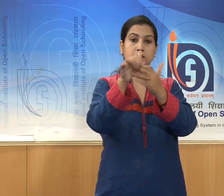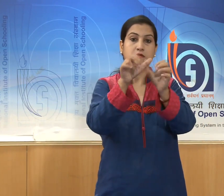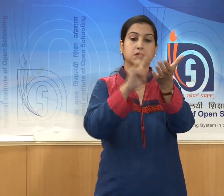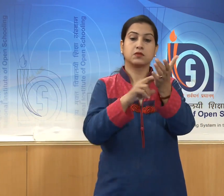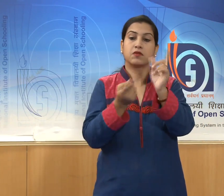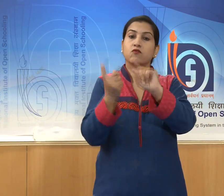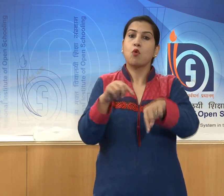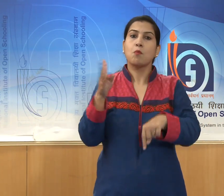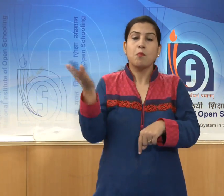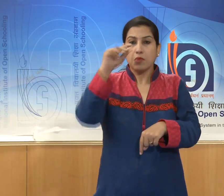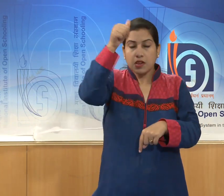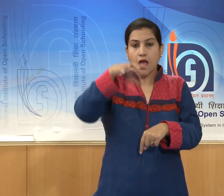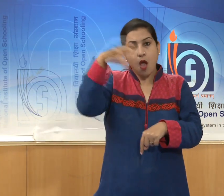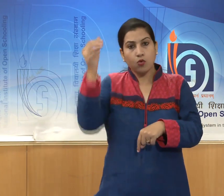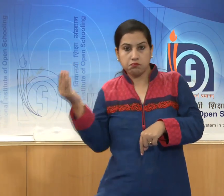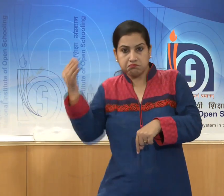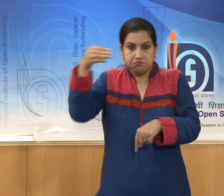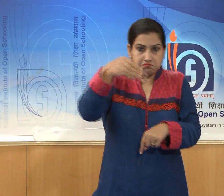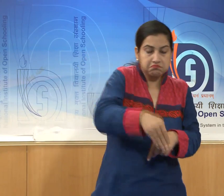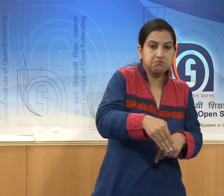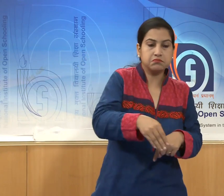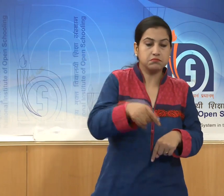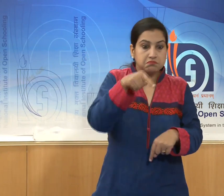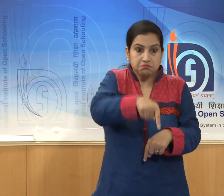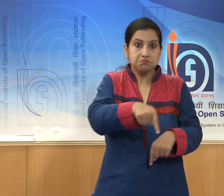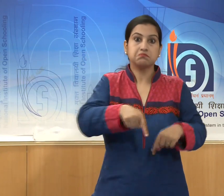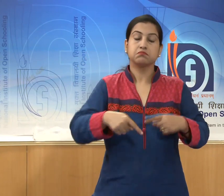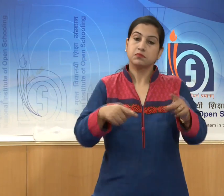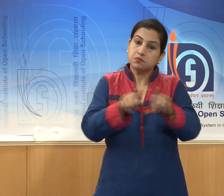helped in the progress.